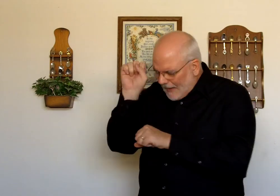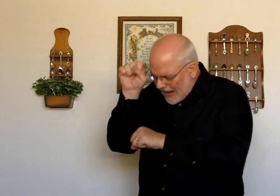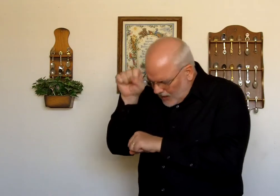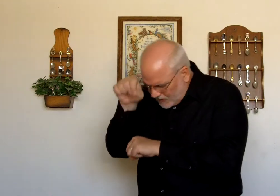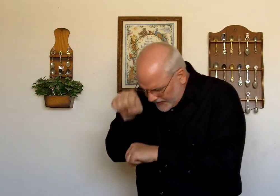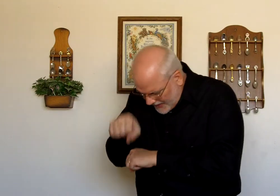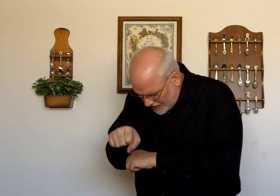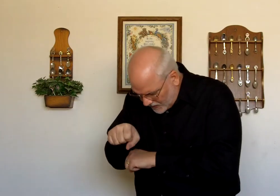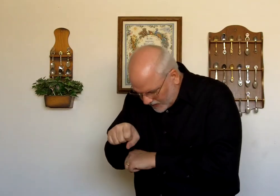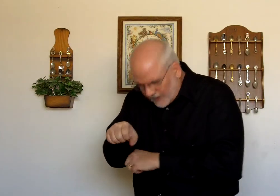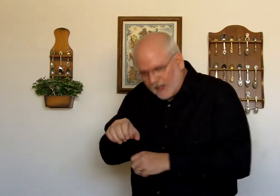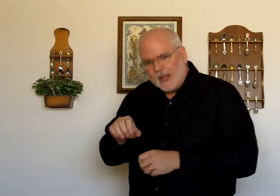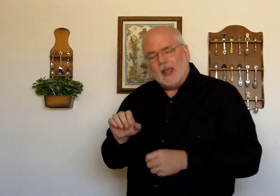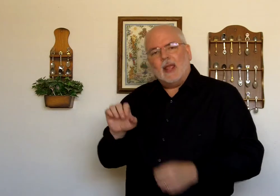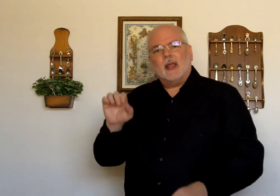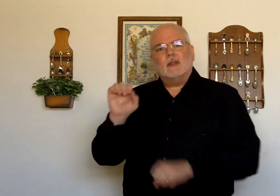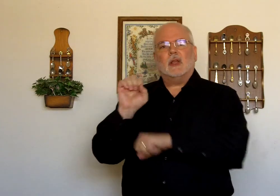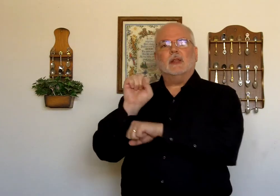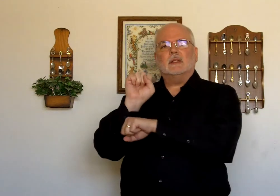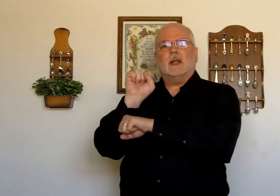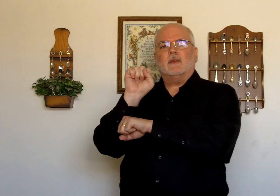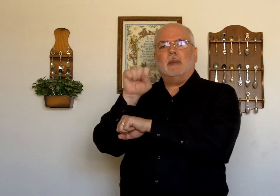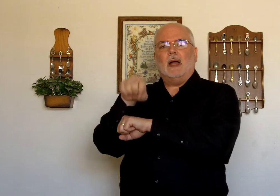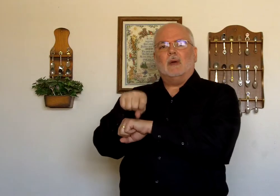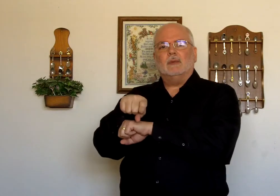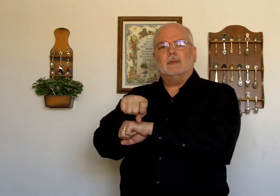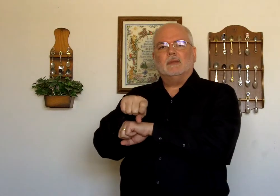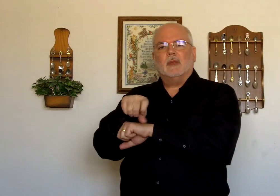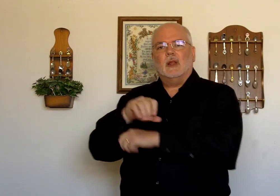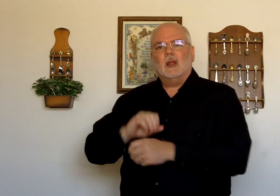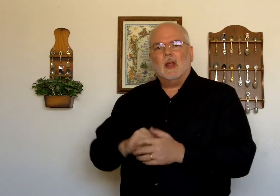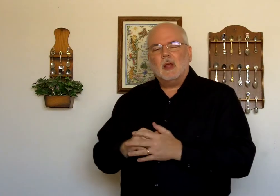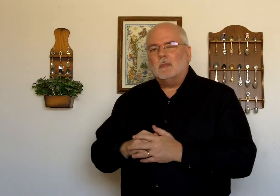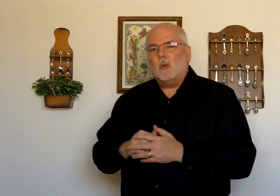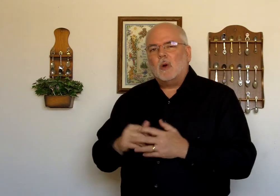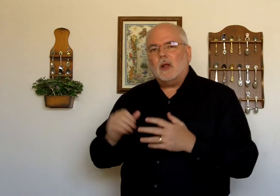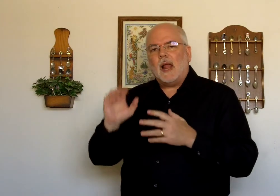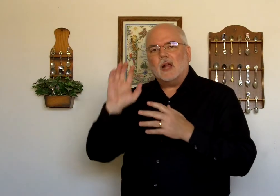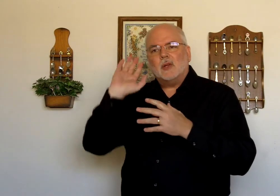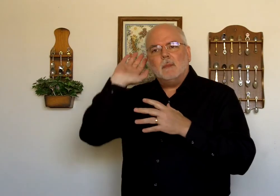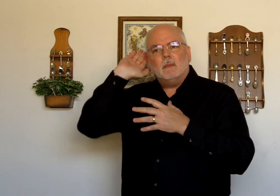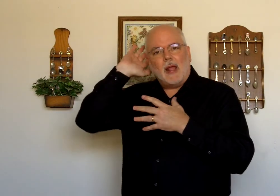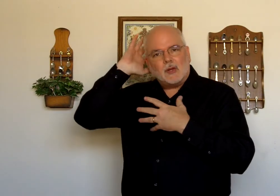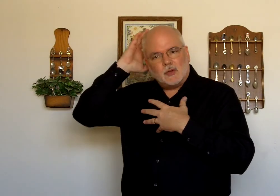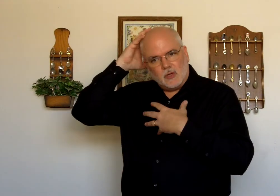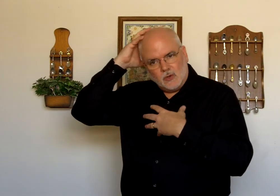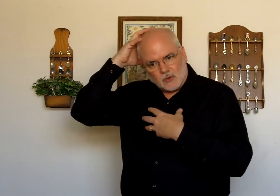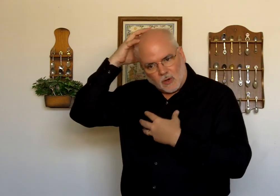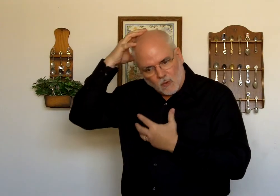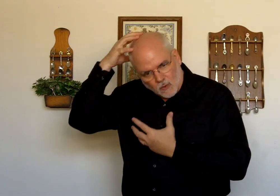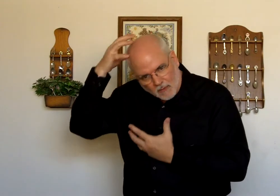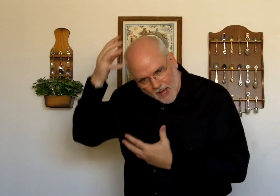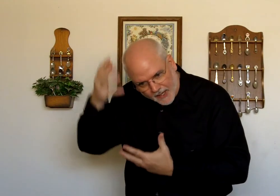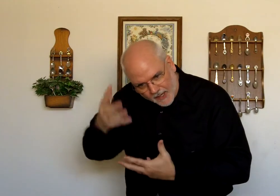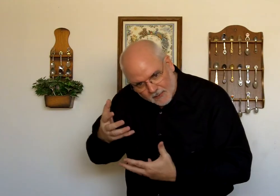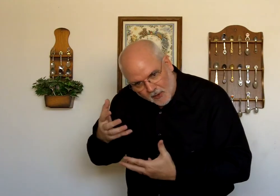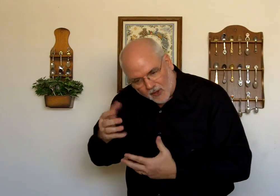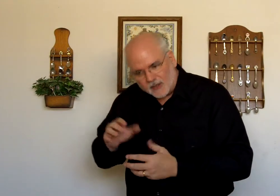Bowed down. Okay. This is time for bow. But we're going to actually. Actually use our whole body as part of